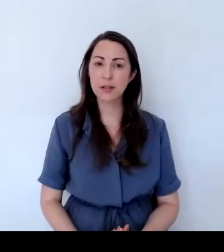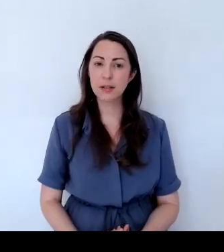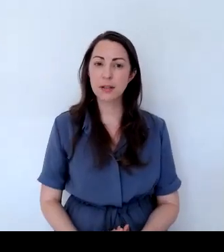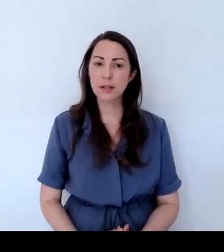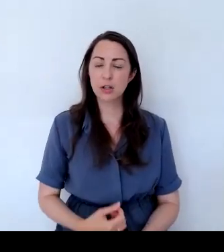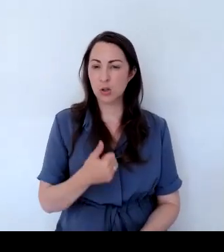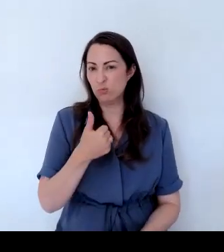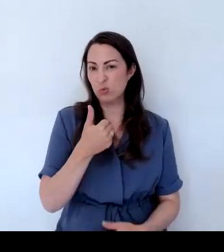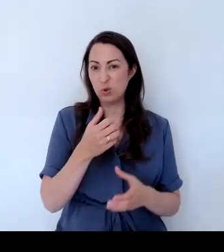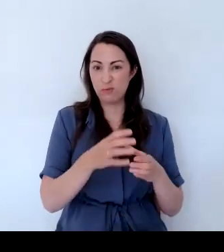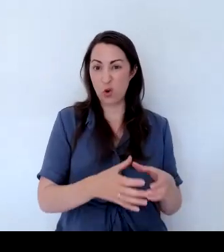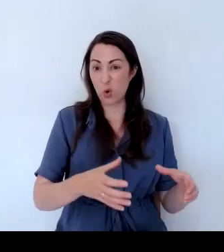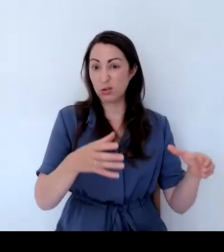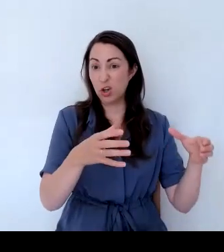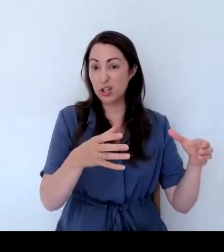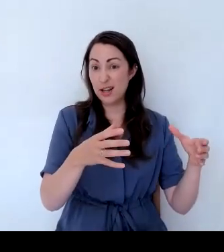containers.